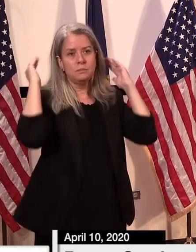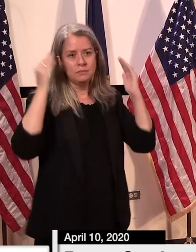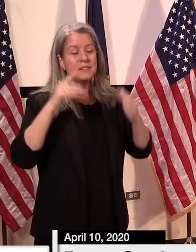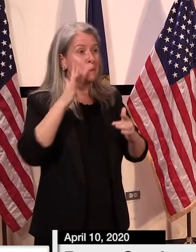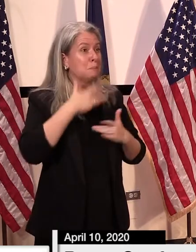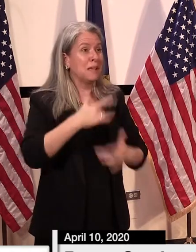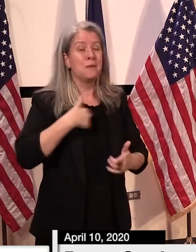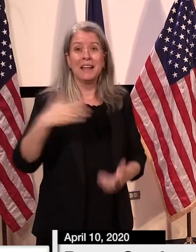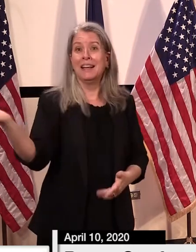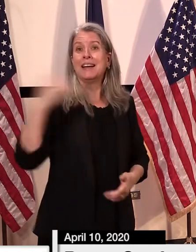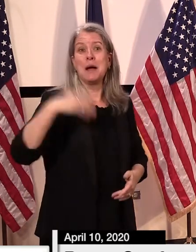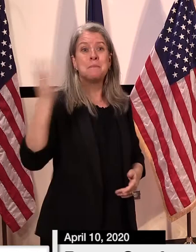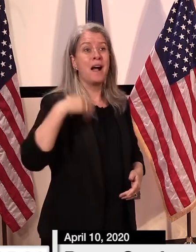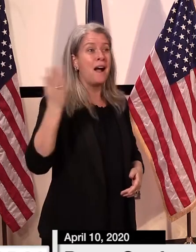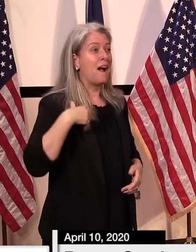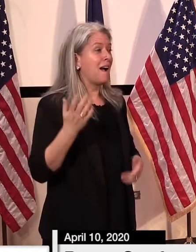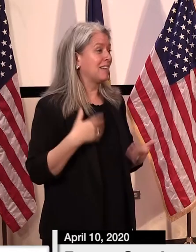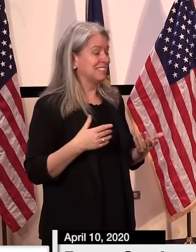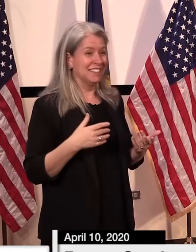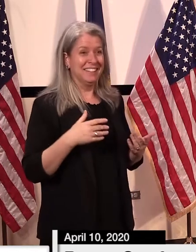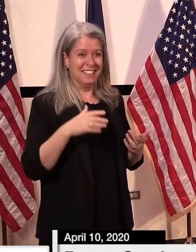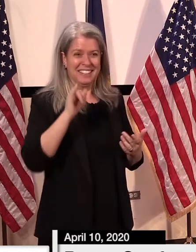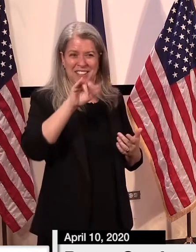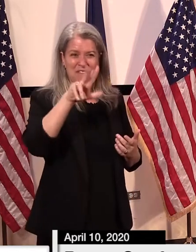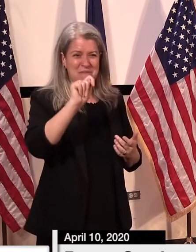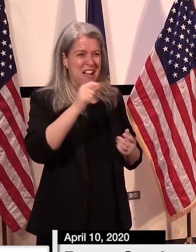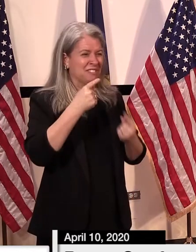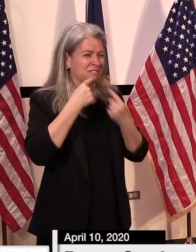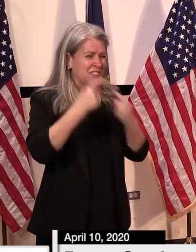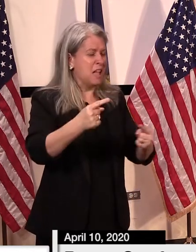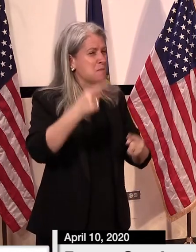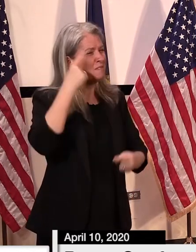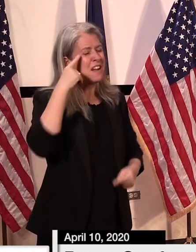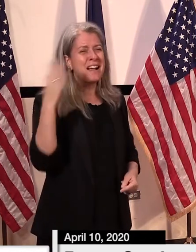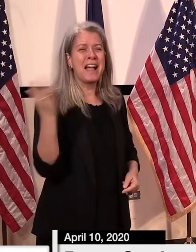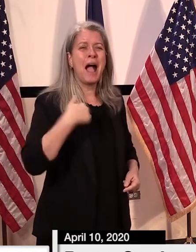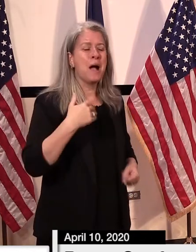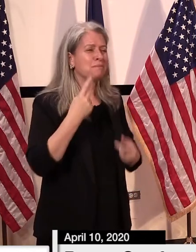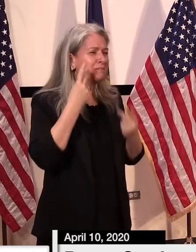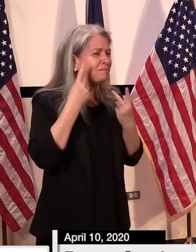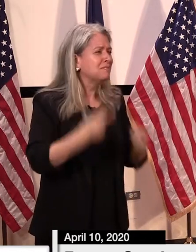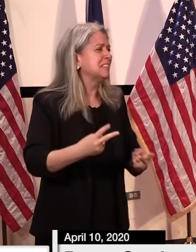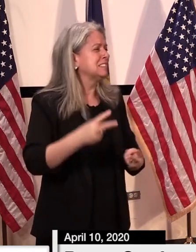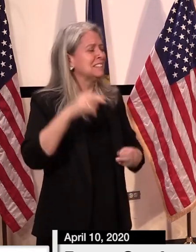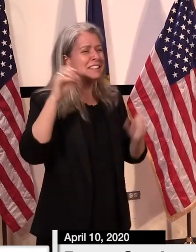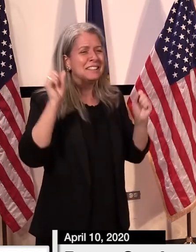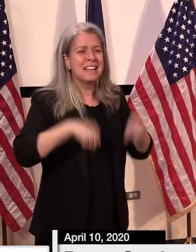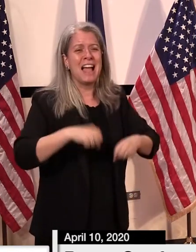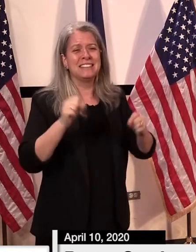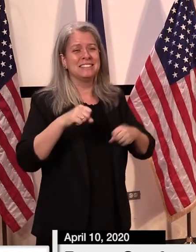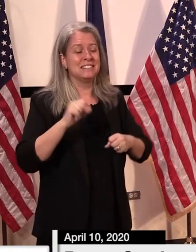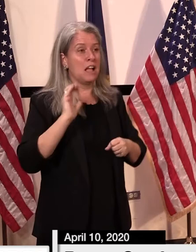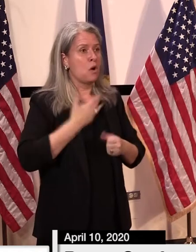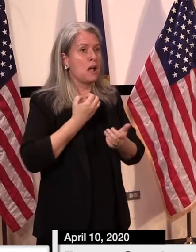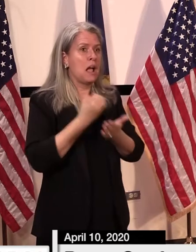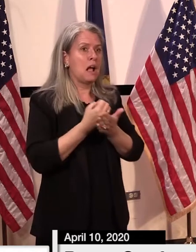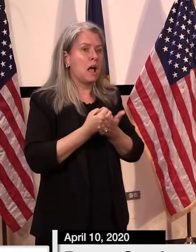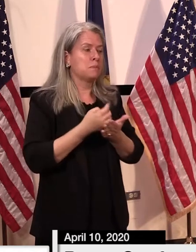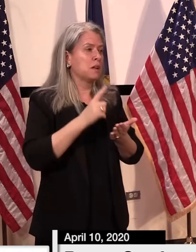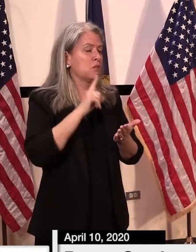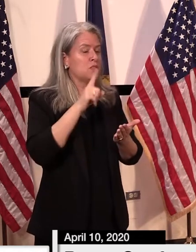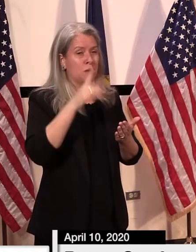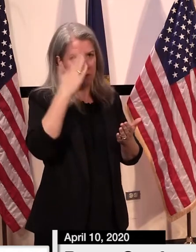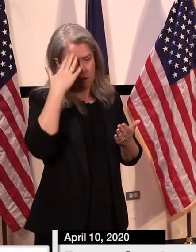visit vermont i mean this is a counter-intuitive to everything that i've stood for in terms of the economy i couldn't imagine i mean you know